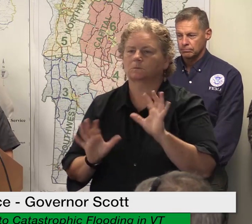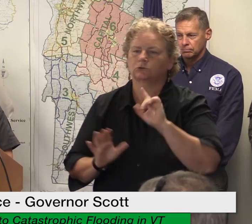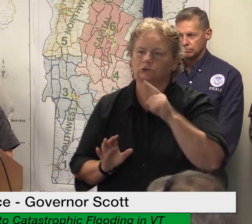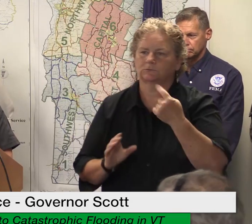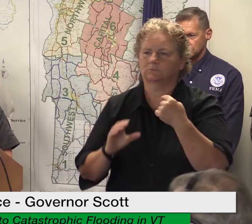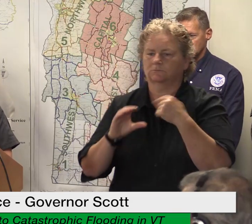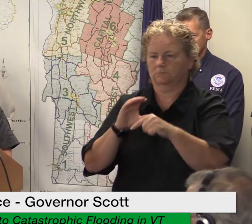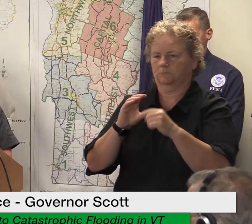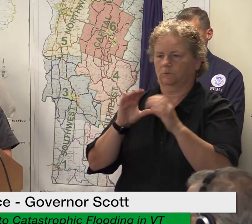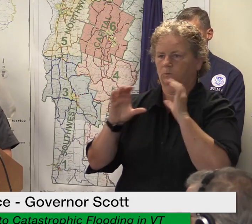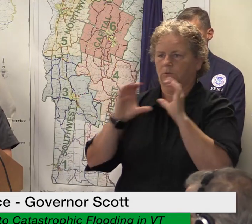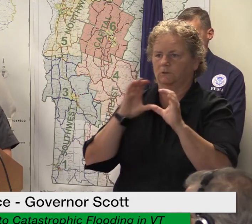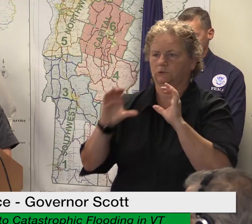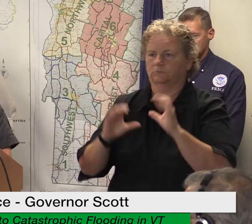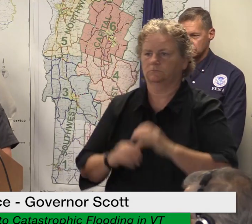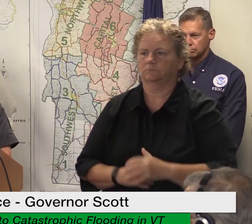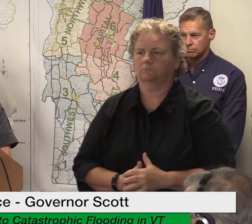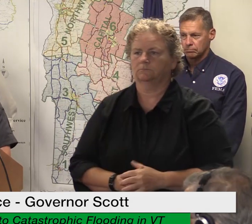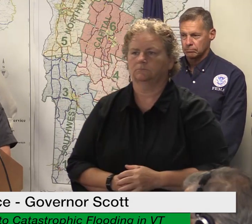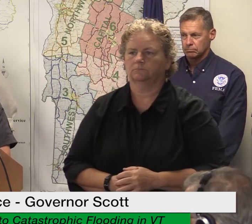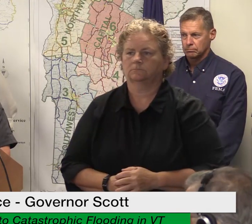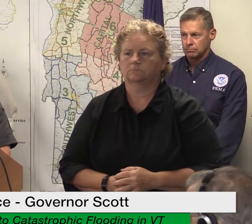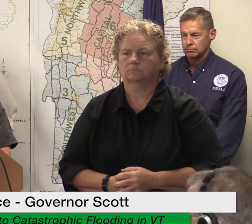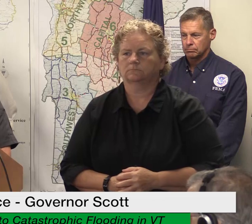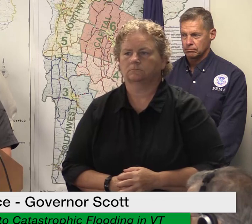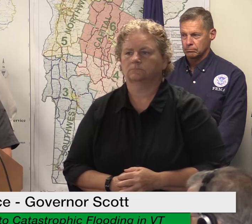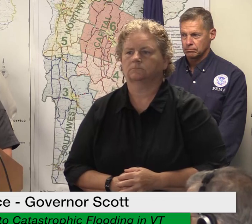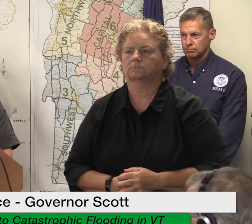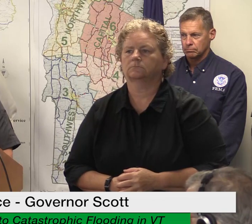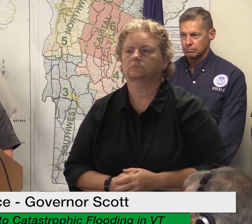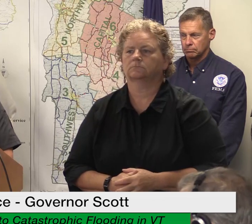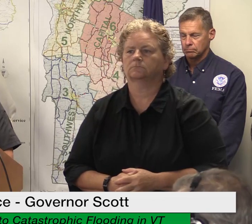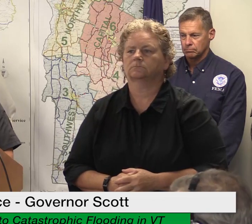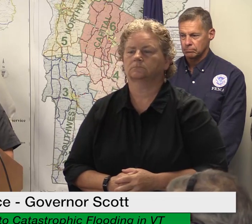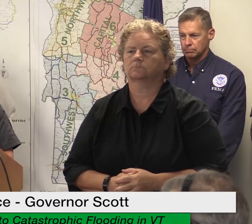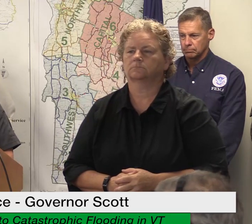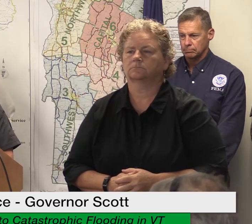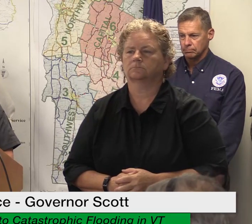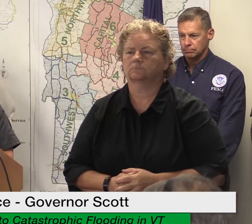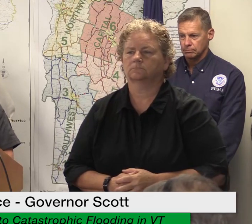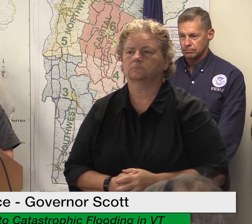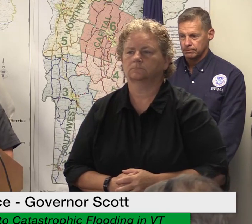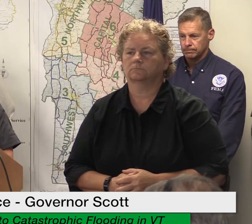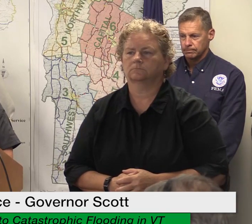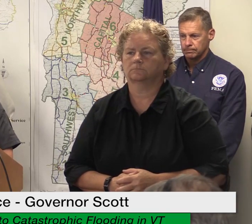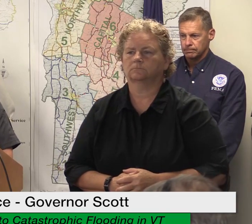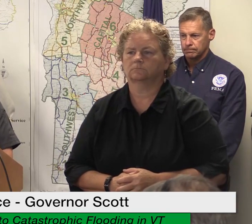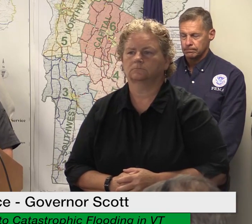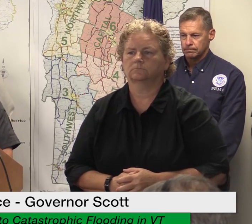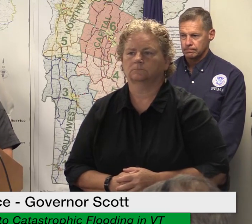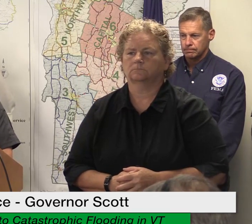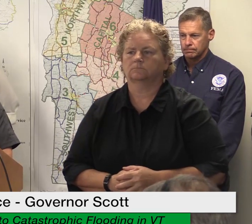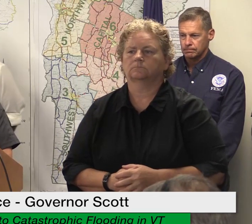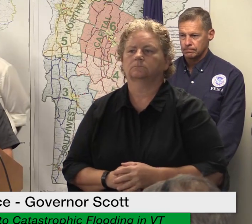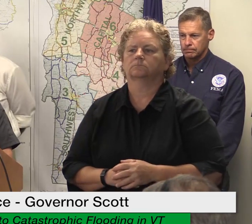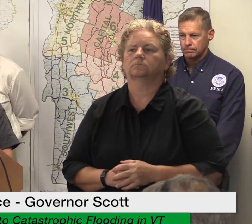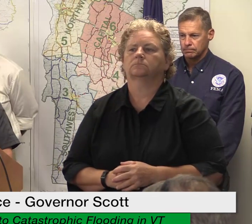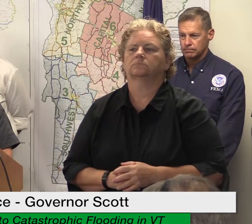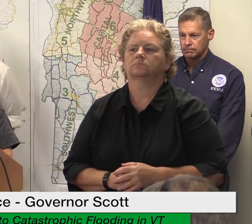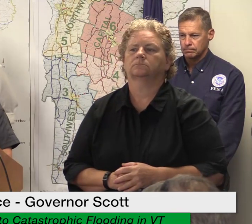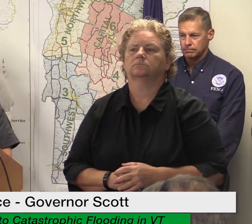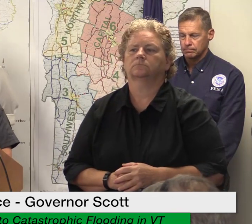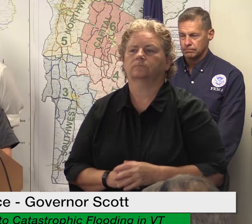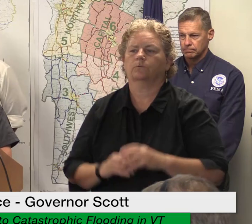damage to residences or businesses is the best way that we can help vermont move forward we need to report all damage